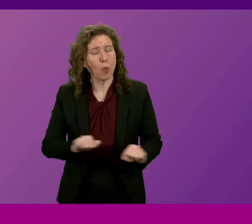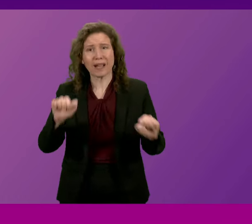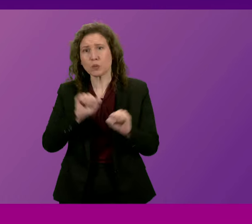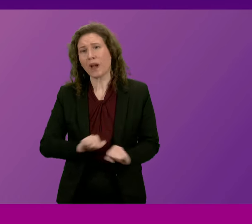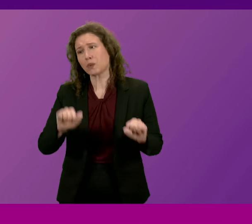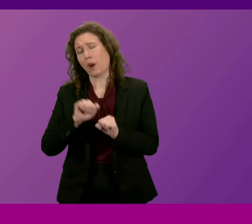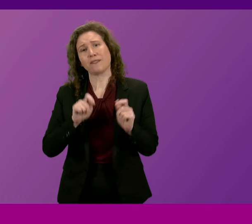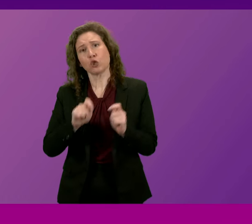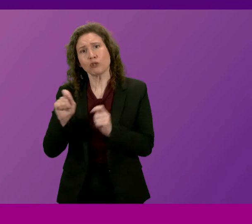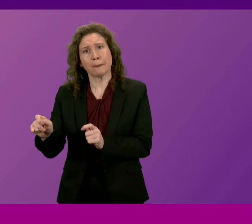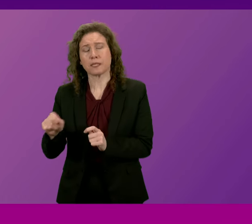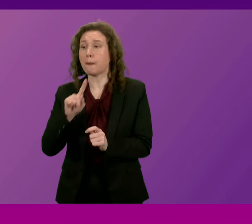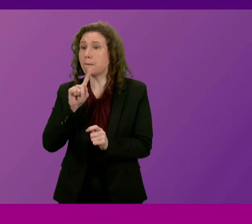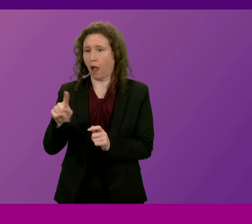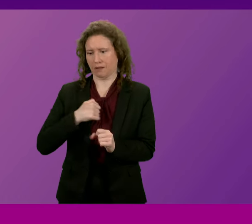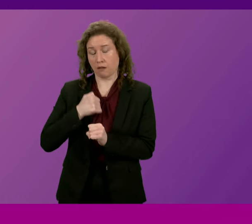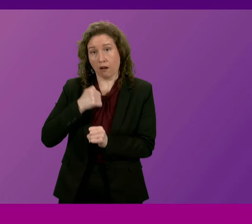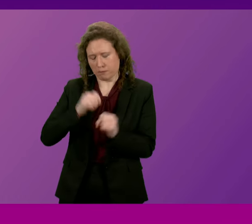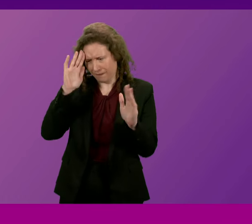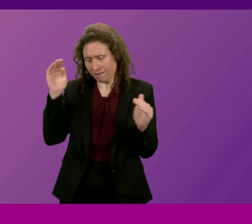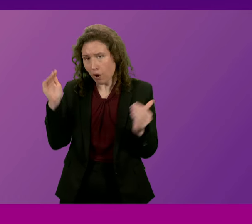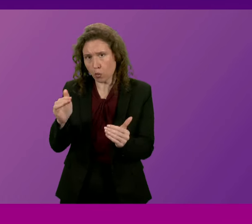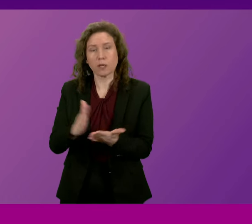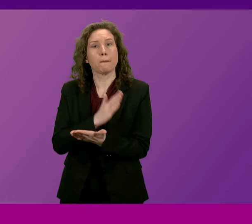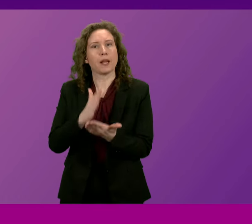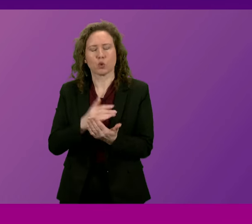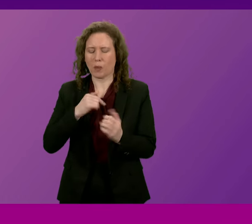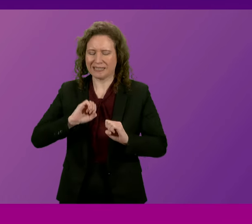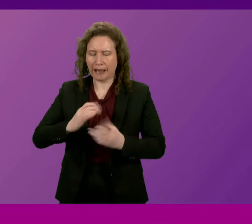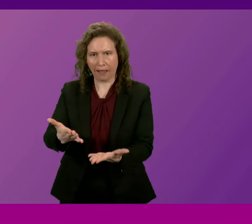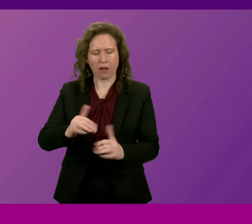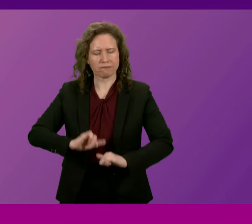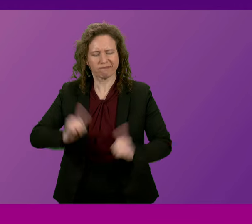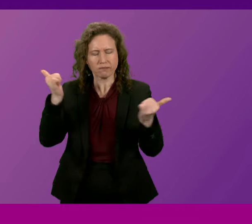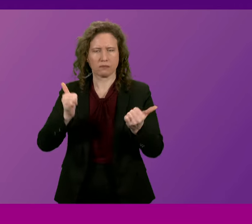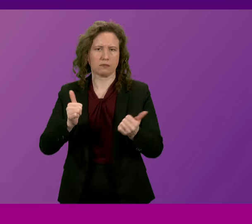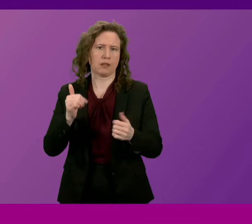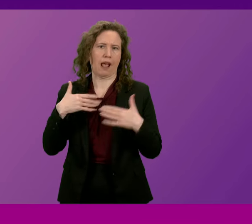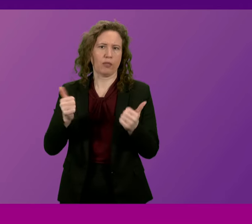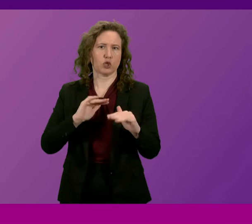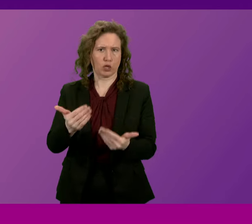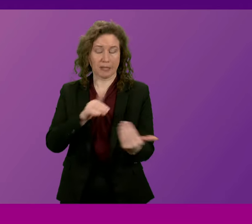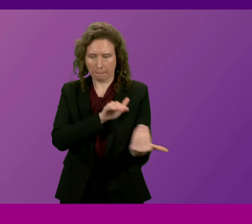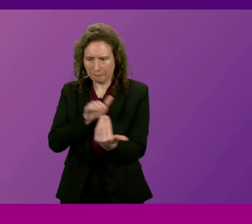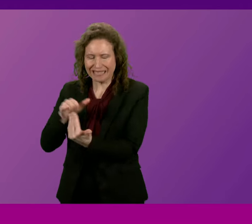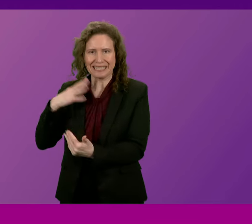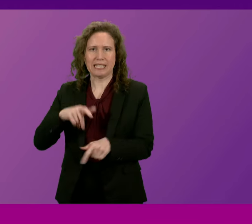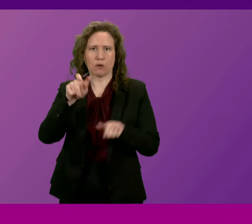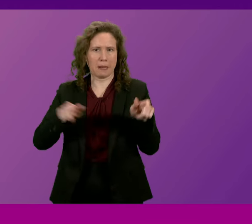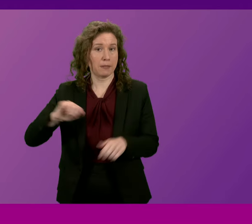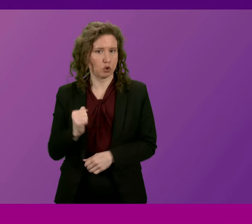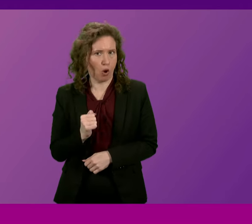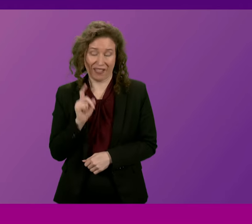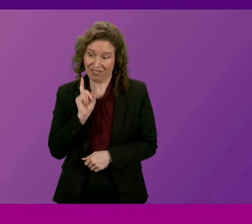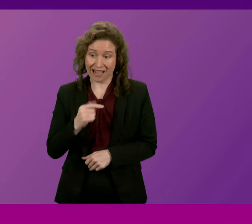should do. But what the government is focused on is making sure that we deliver an effective health service that meets the needs of people in Scotland. And